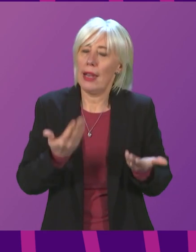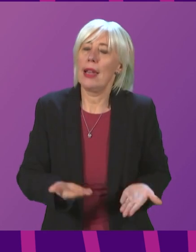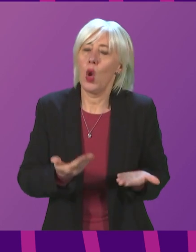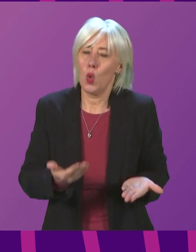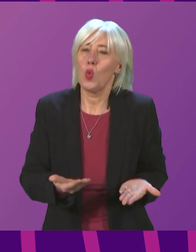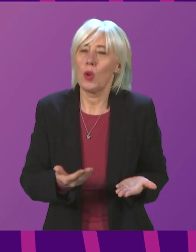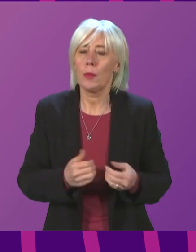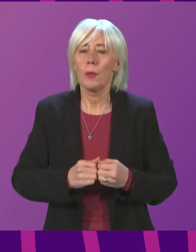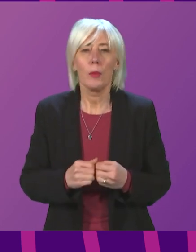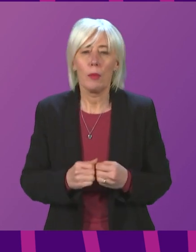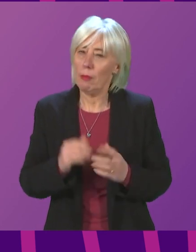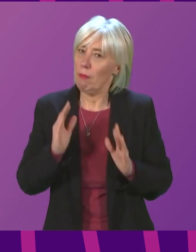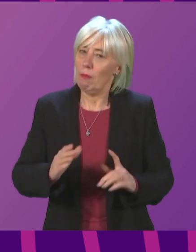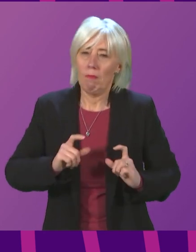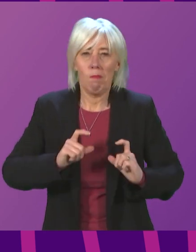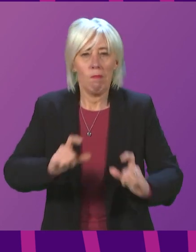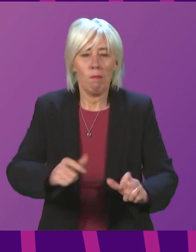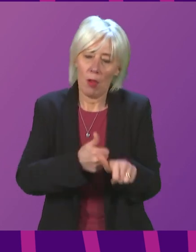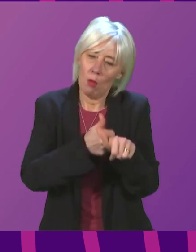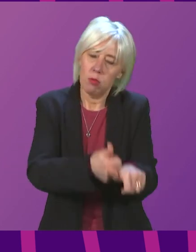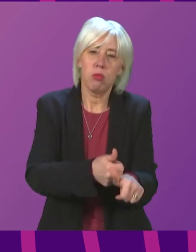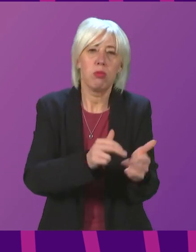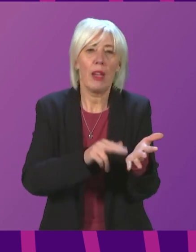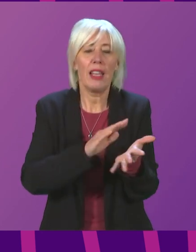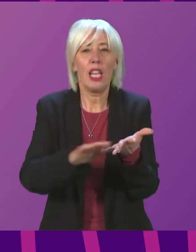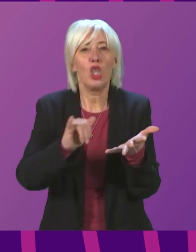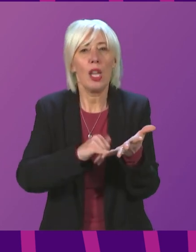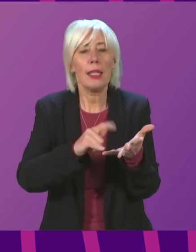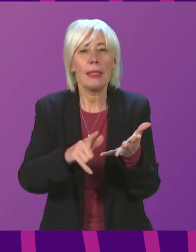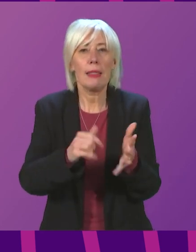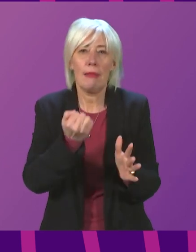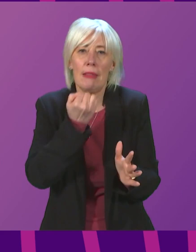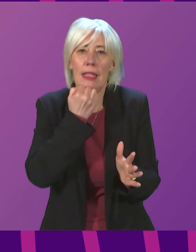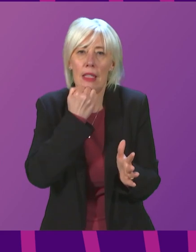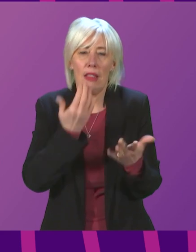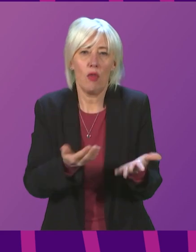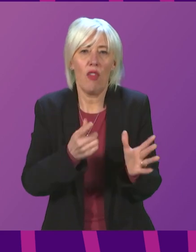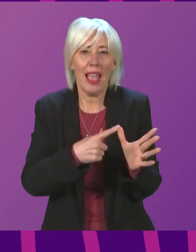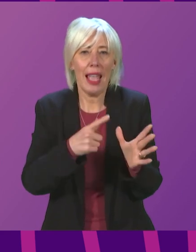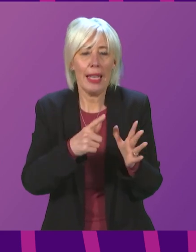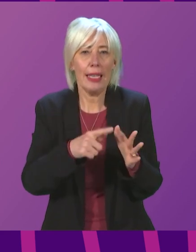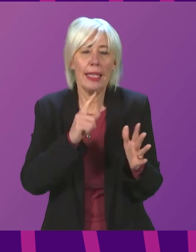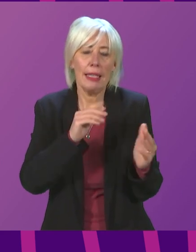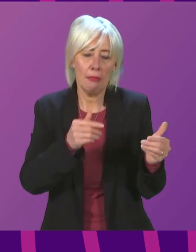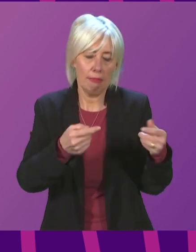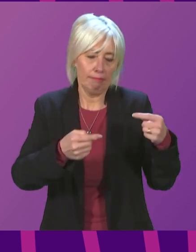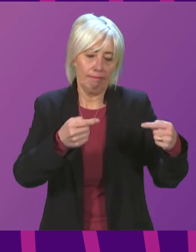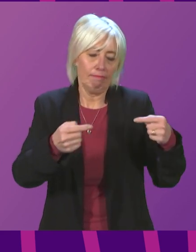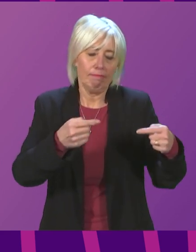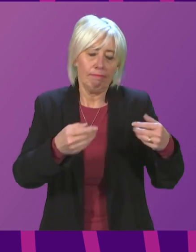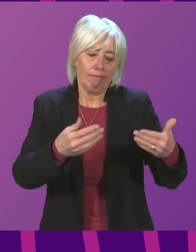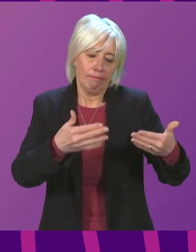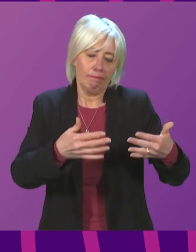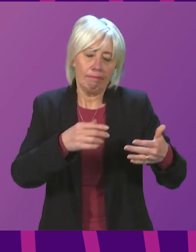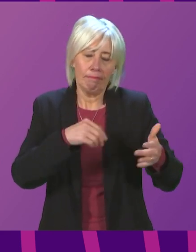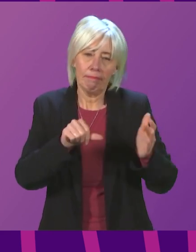right now. We continue to support our National Health Service. The figures for A&E today reflect probably the